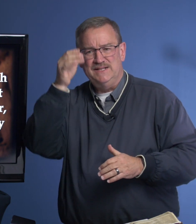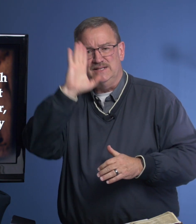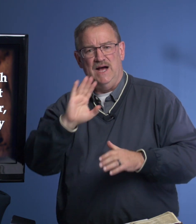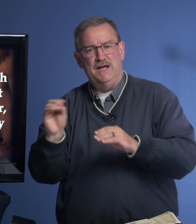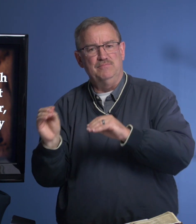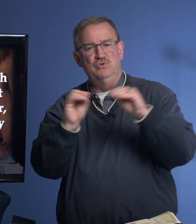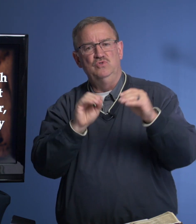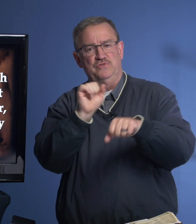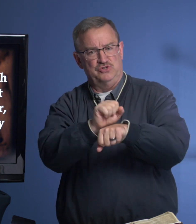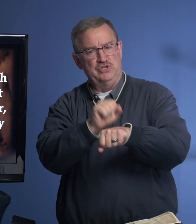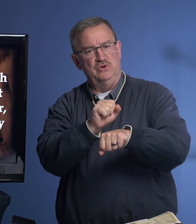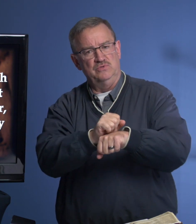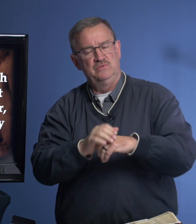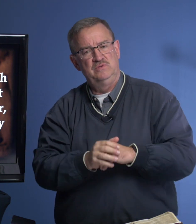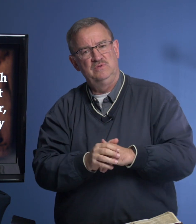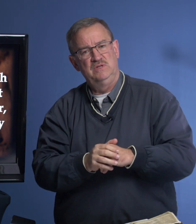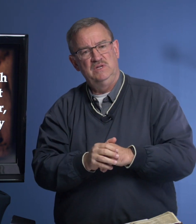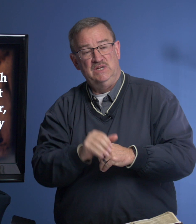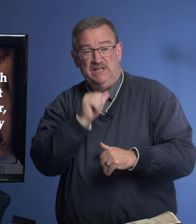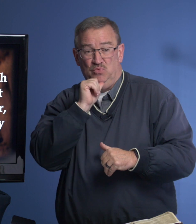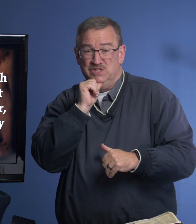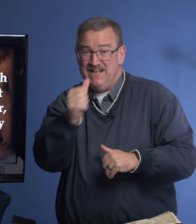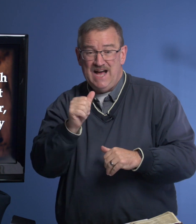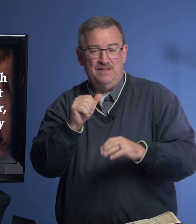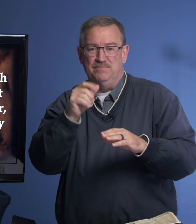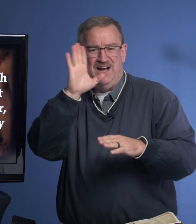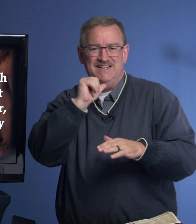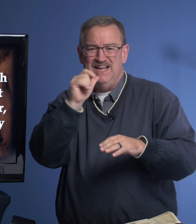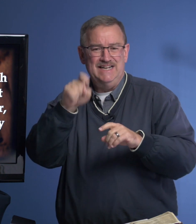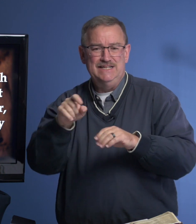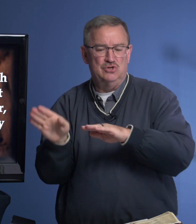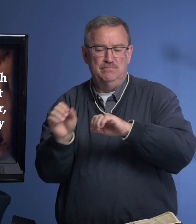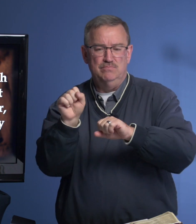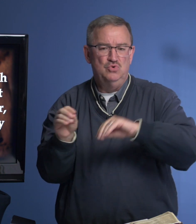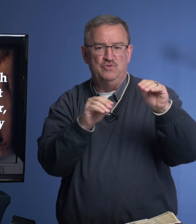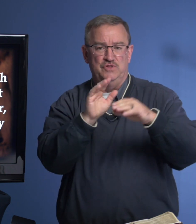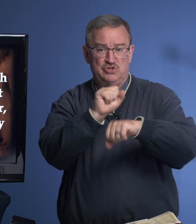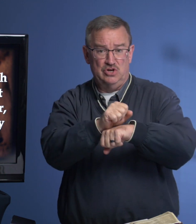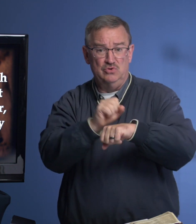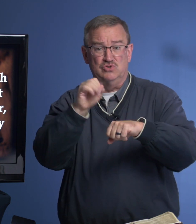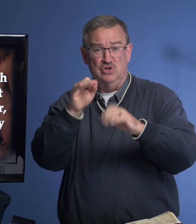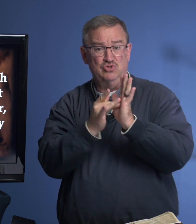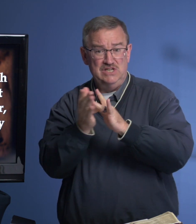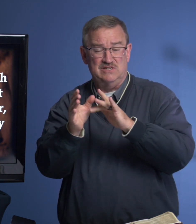did God move the stone? It was not, God did not need to move the stone so Jesus